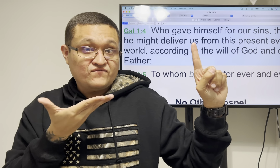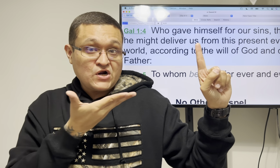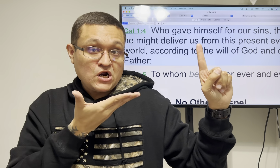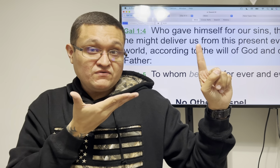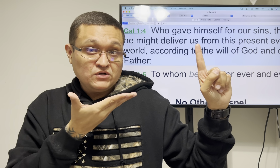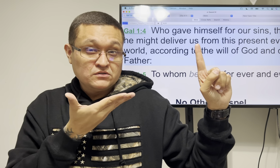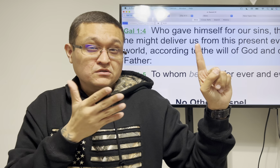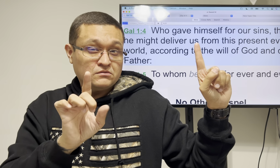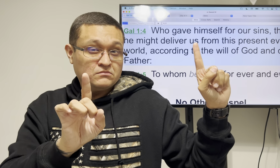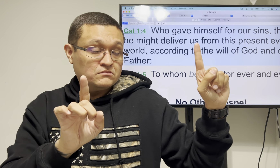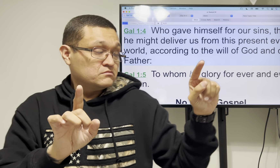and our father